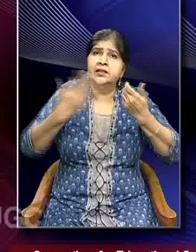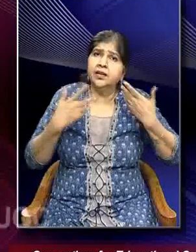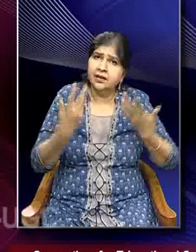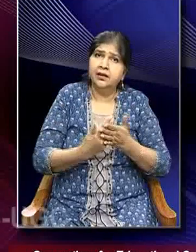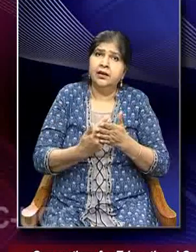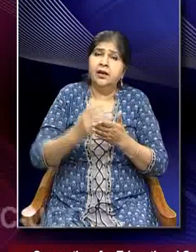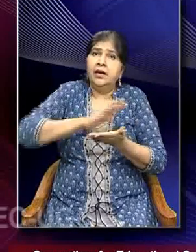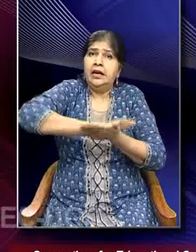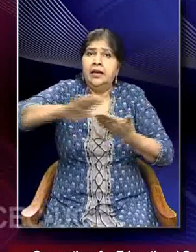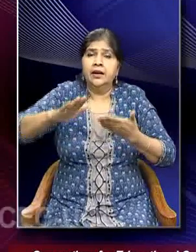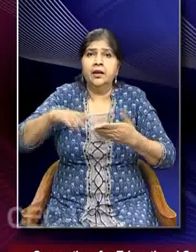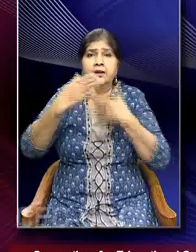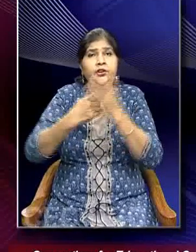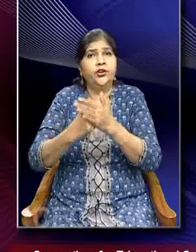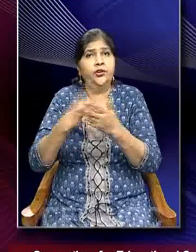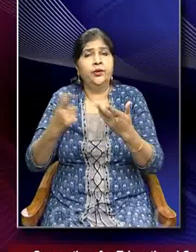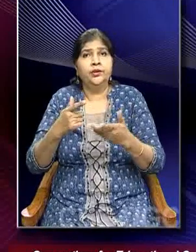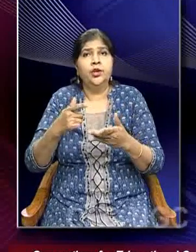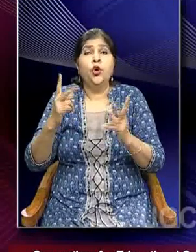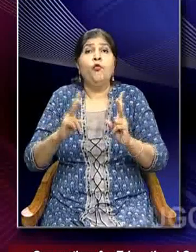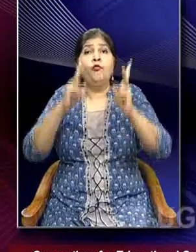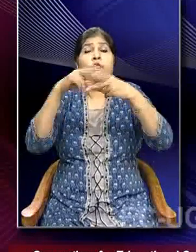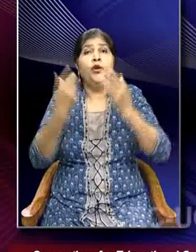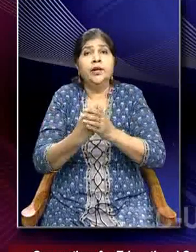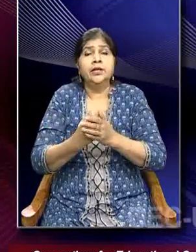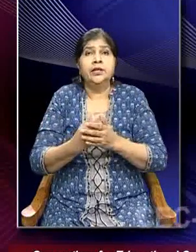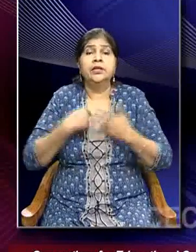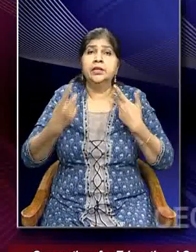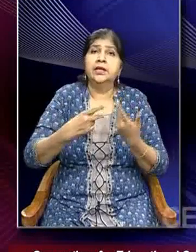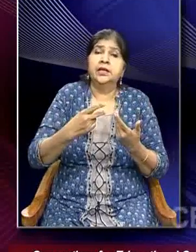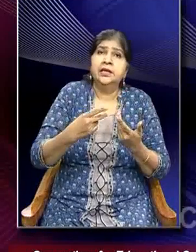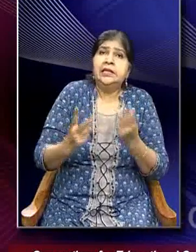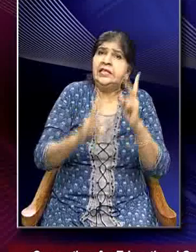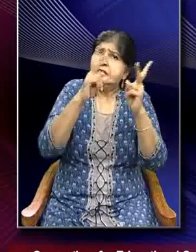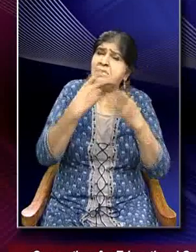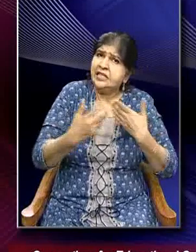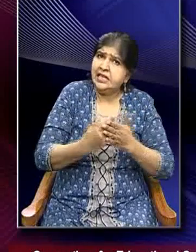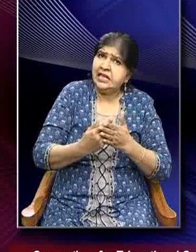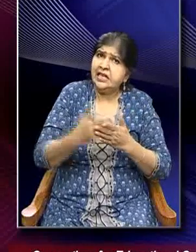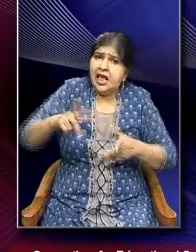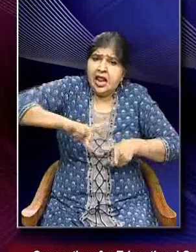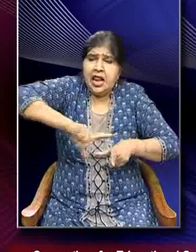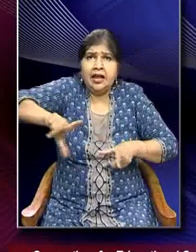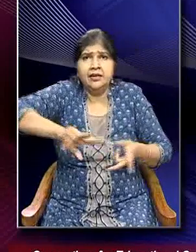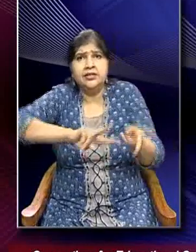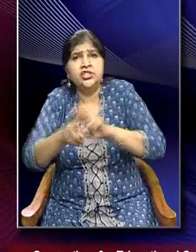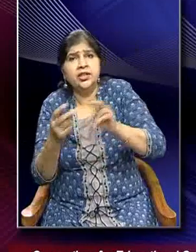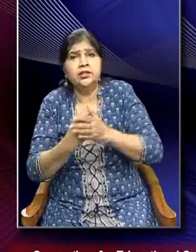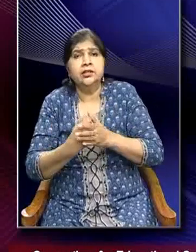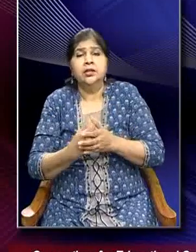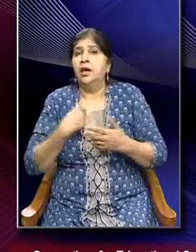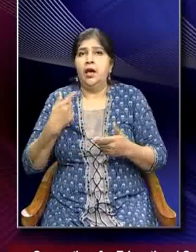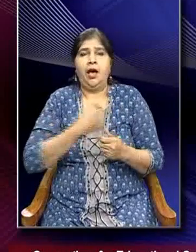clearing the removal of a forest or stand of trees from land, which is converted to a non-forest